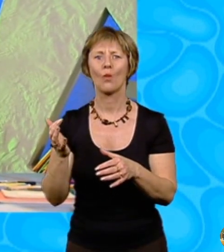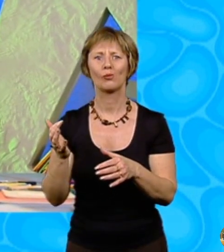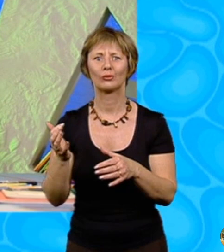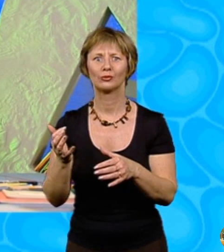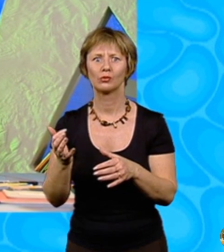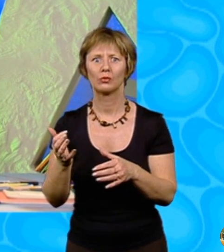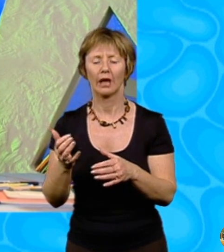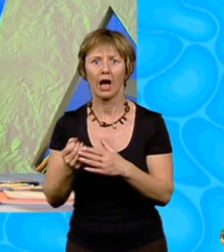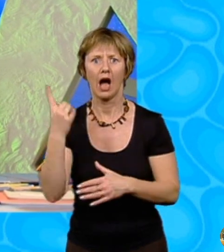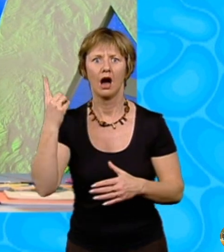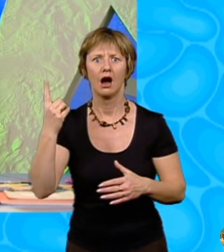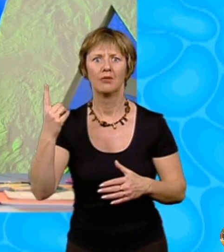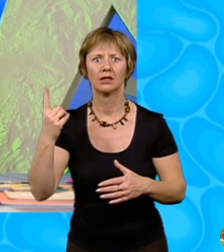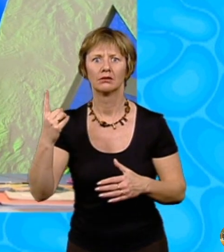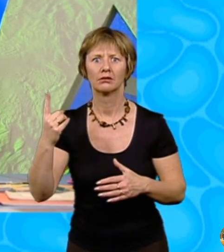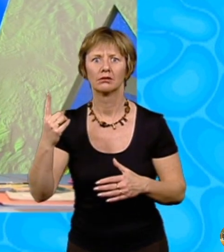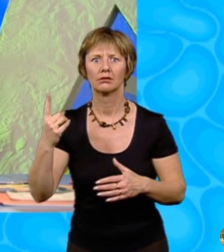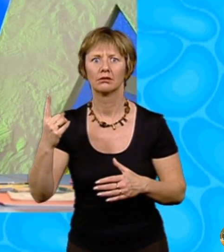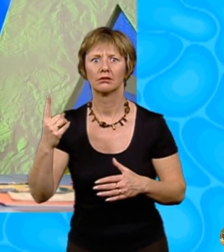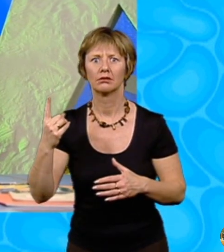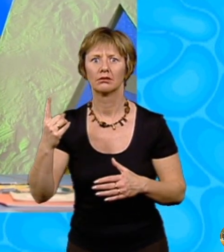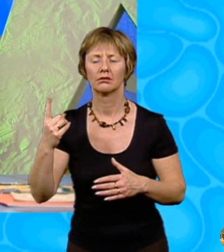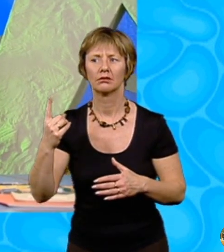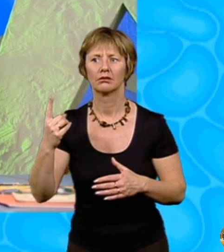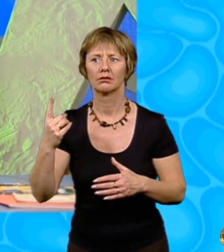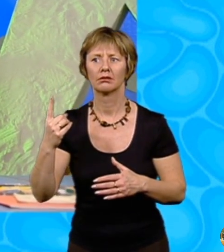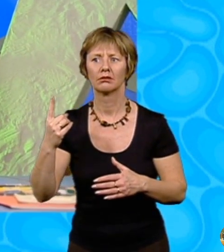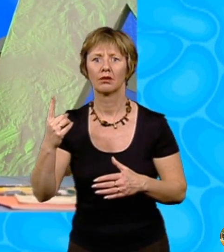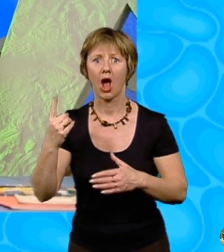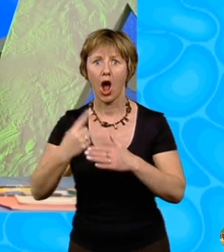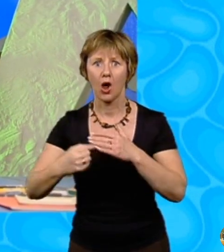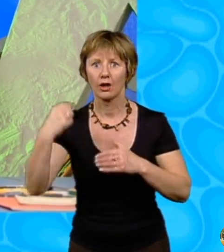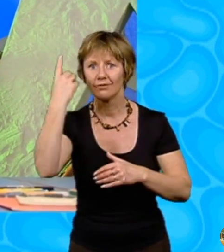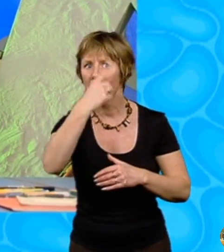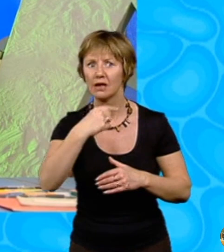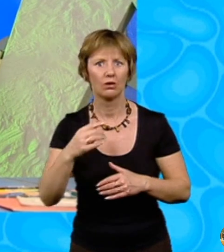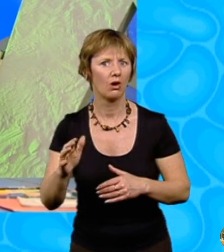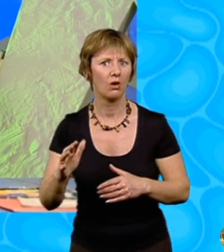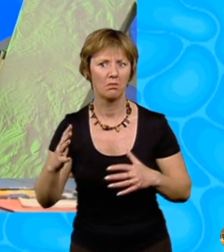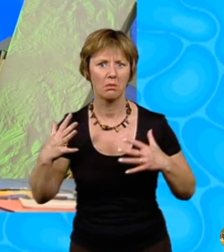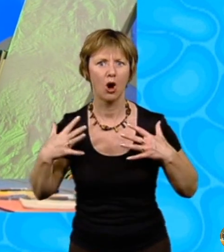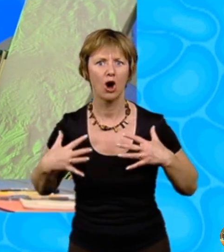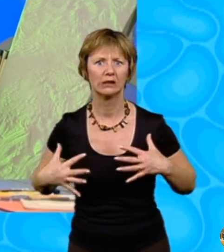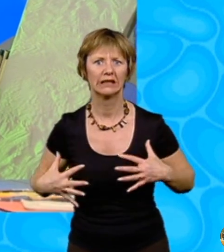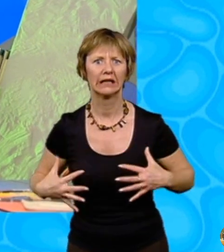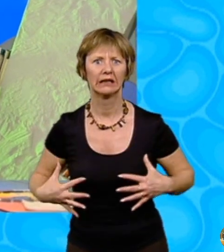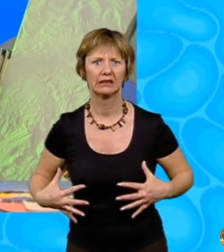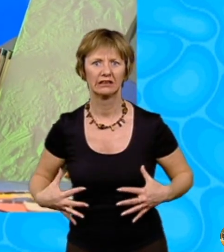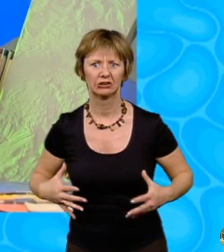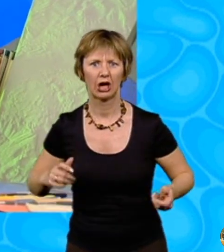And then it happened. Not just her face, but her whole body began to change. She grew